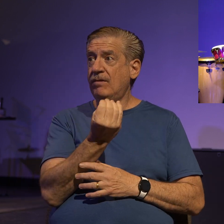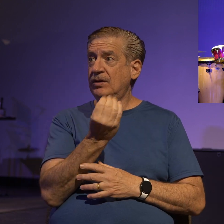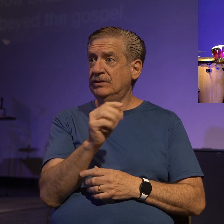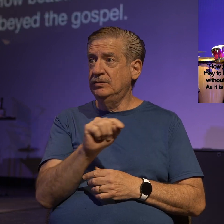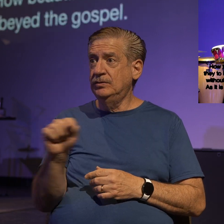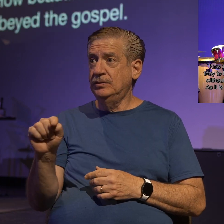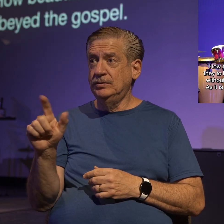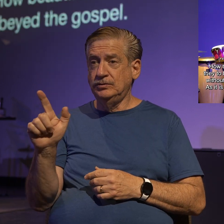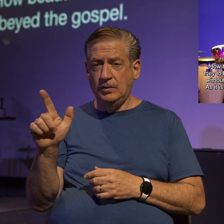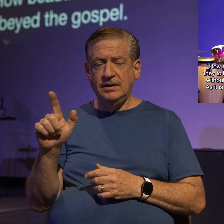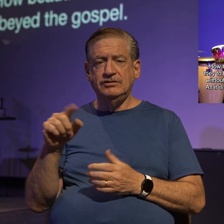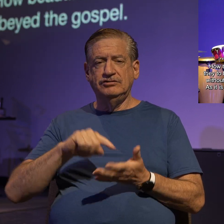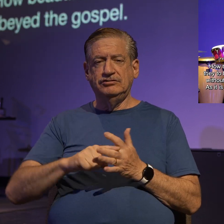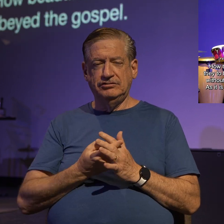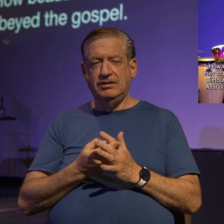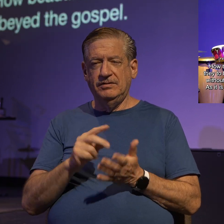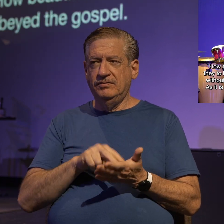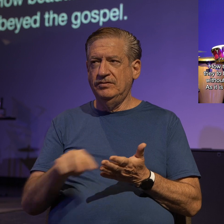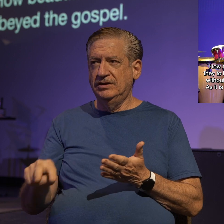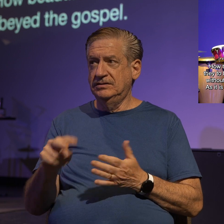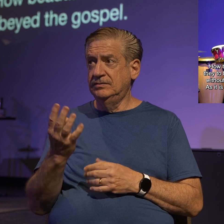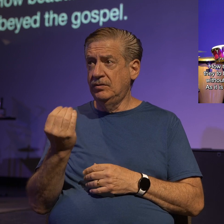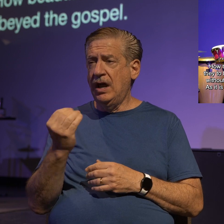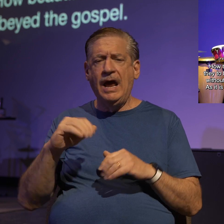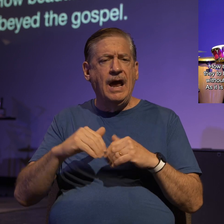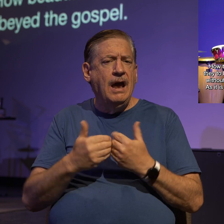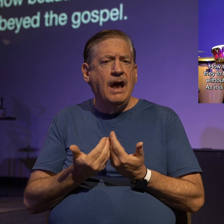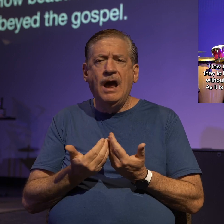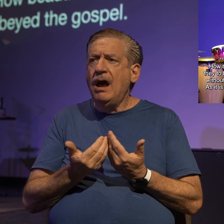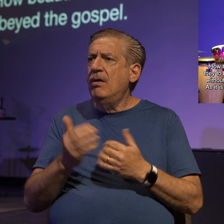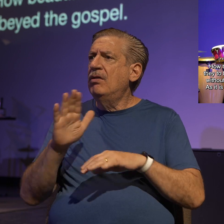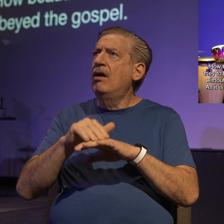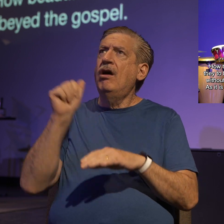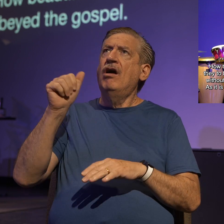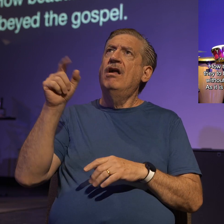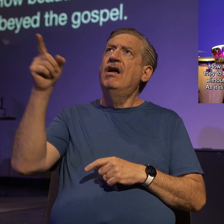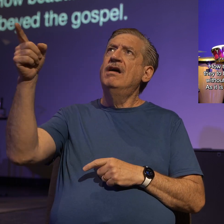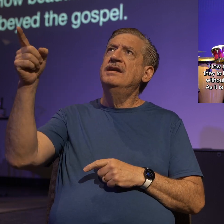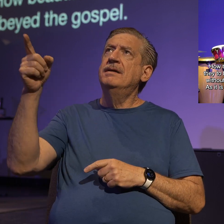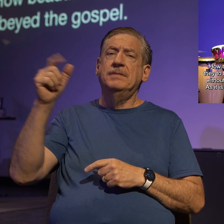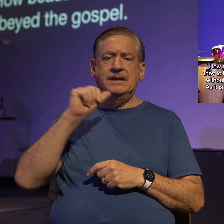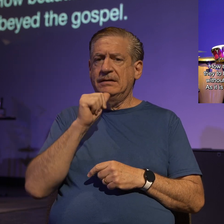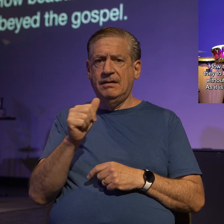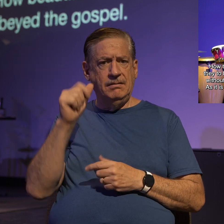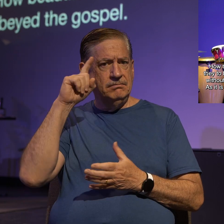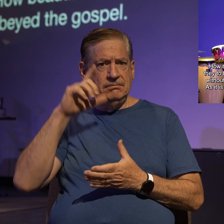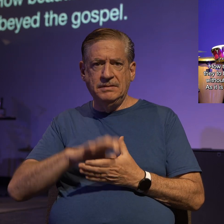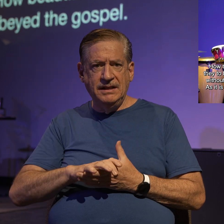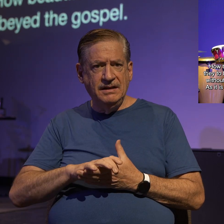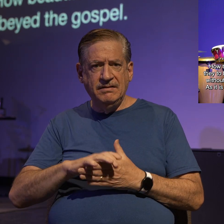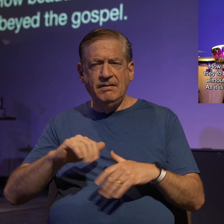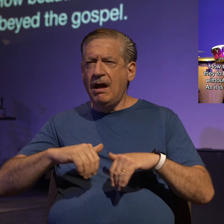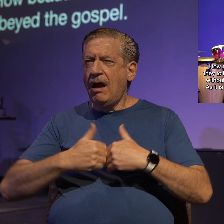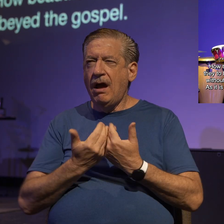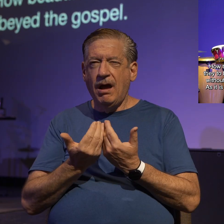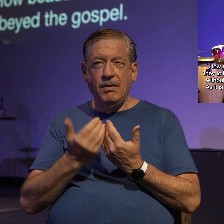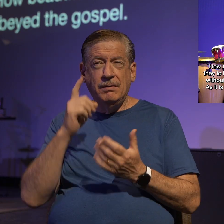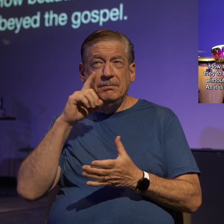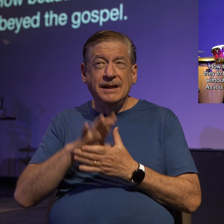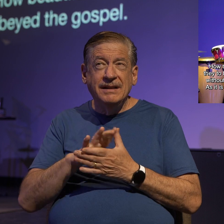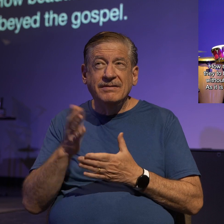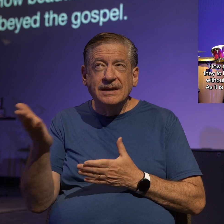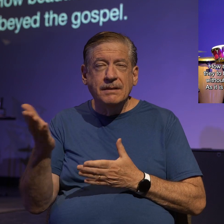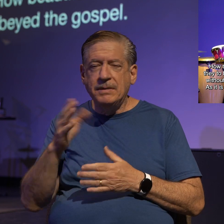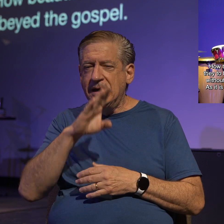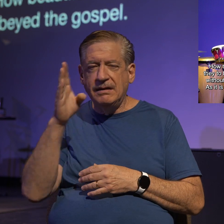So starting in verse 14. How then will they call on Him in whom they have not believed? And how are they to believe in Him